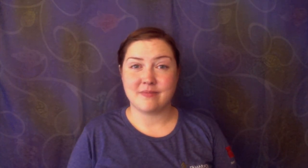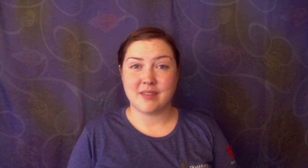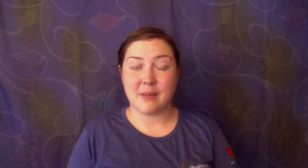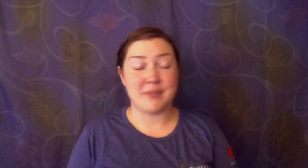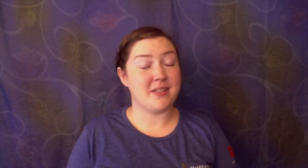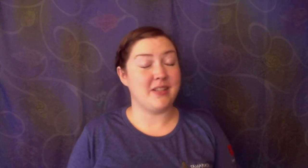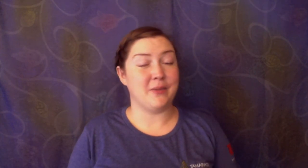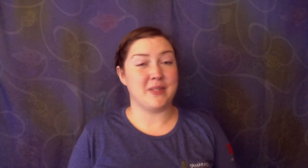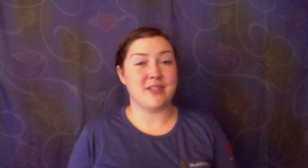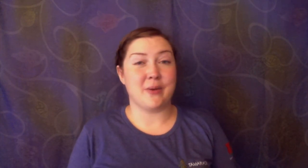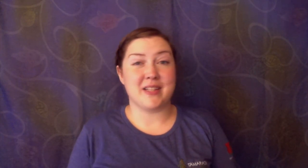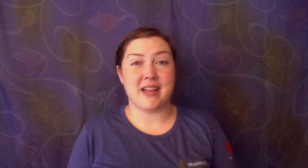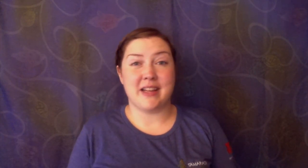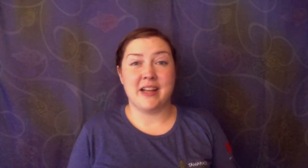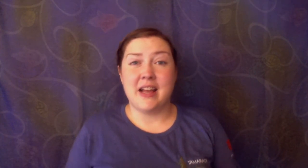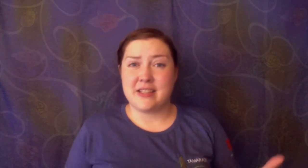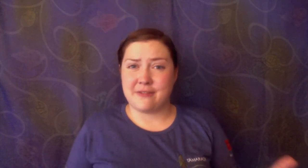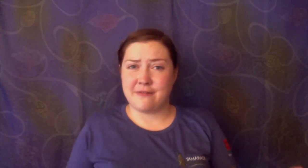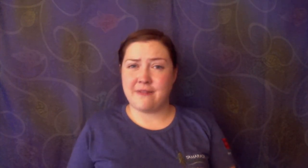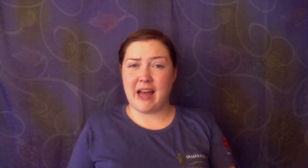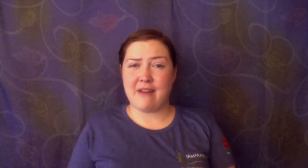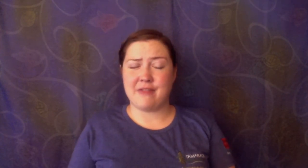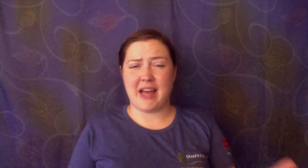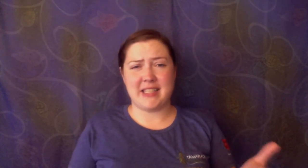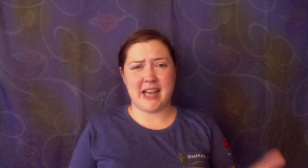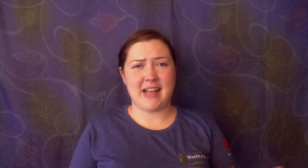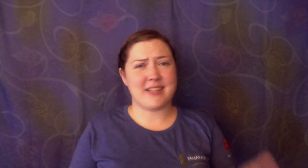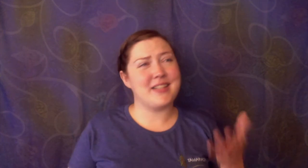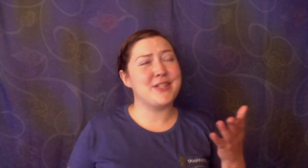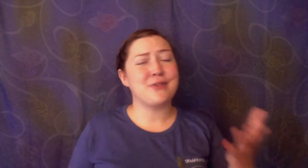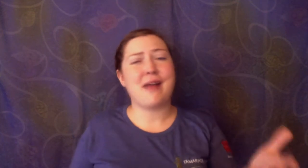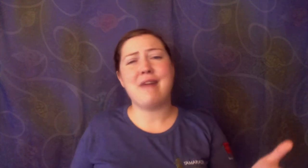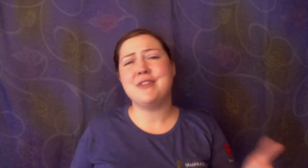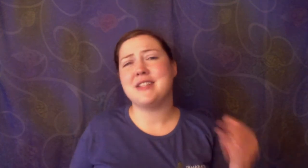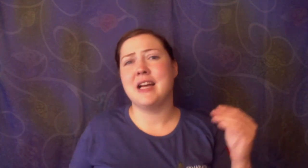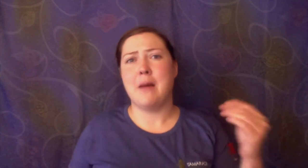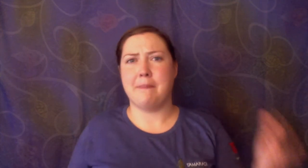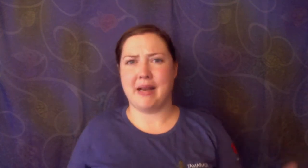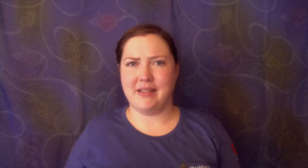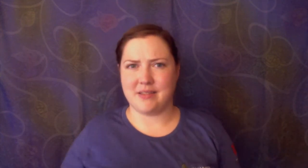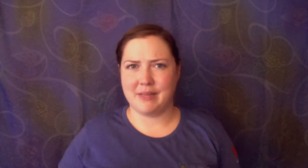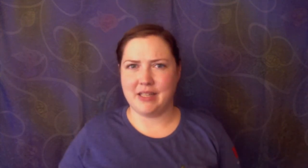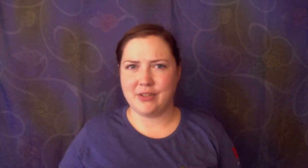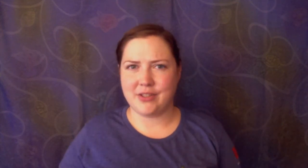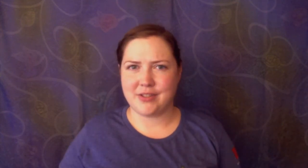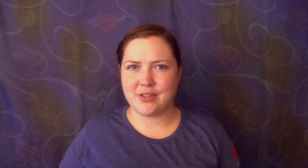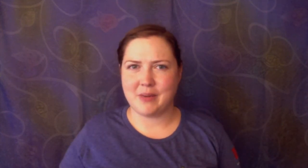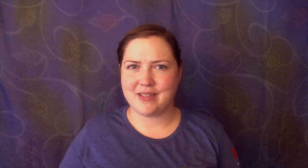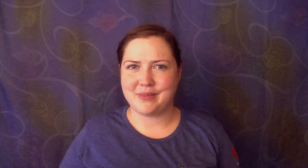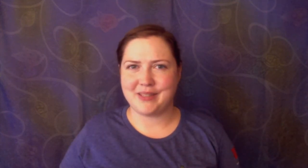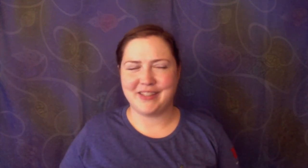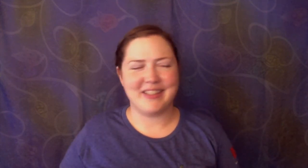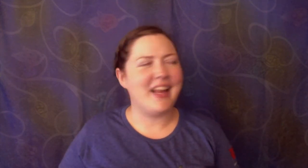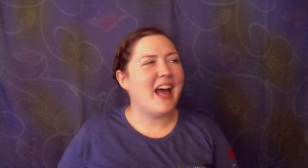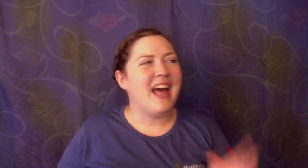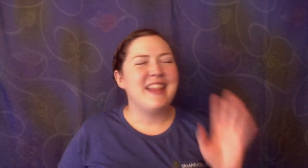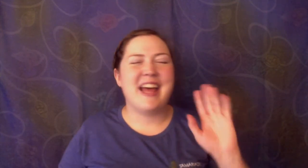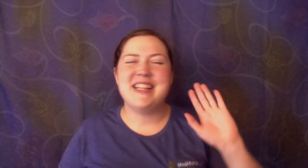Mosquito was so excited to have that task to travel to bite as many creatures as she possibly could. Then she